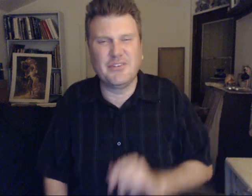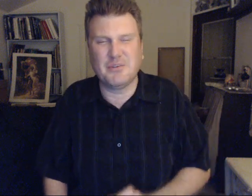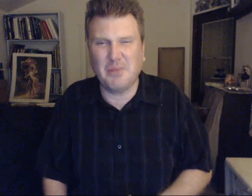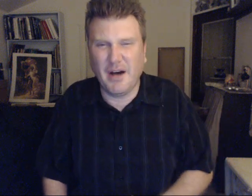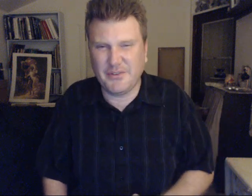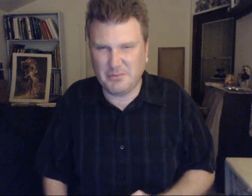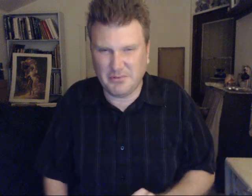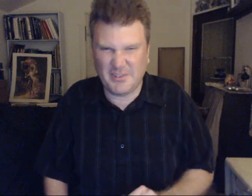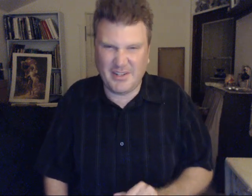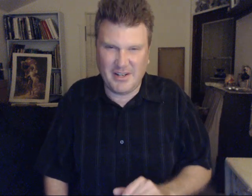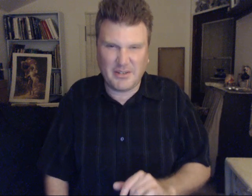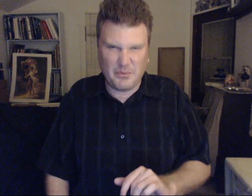Impossible to connect with.